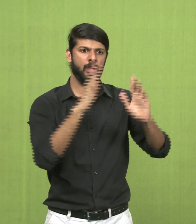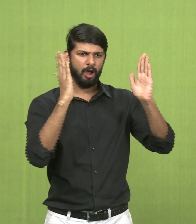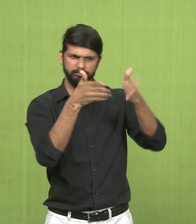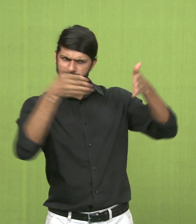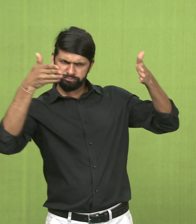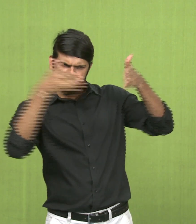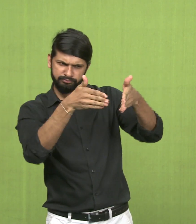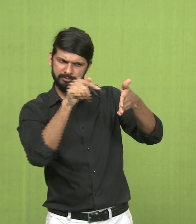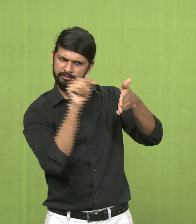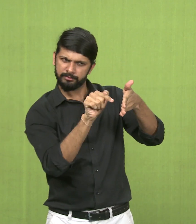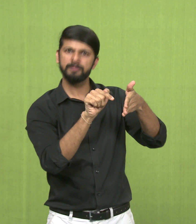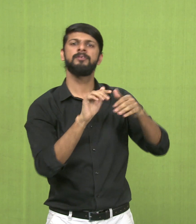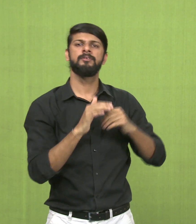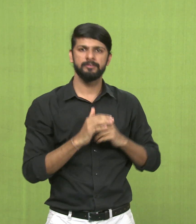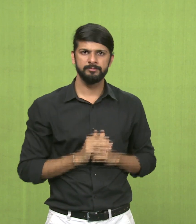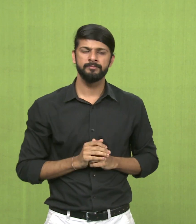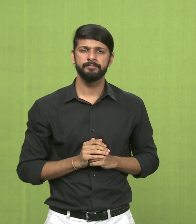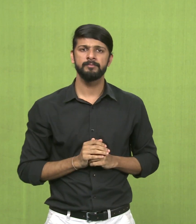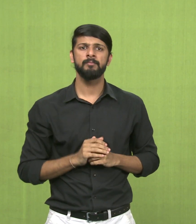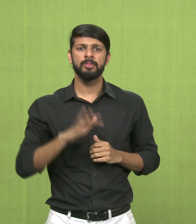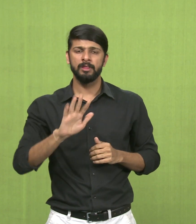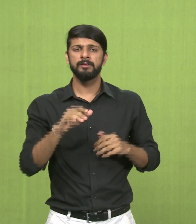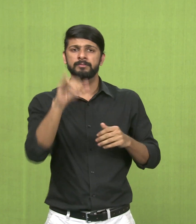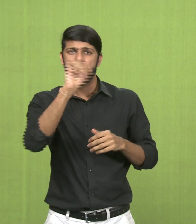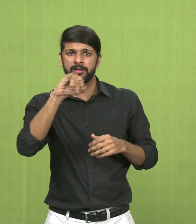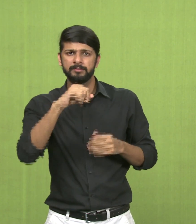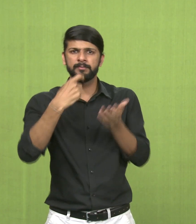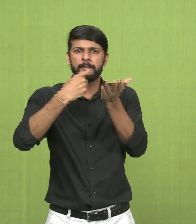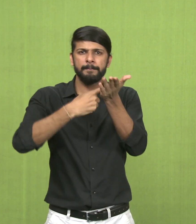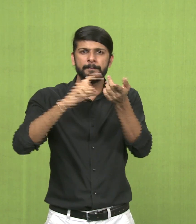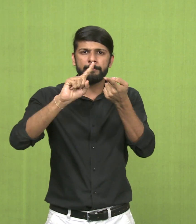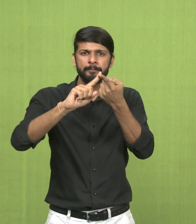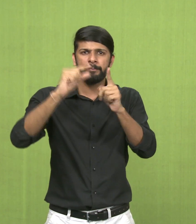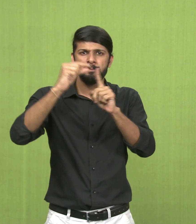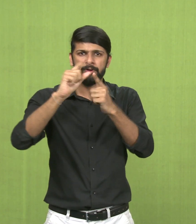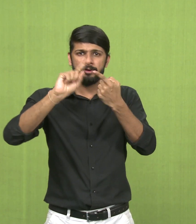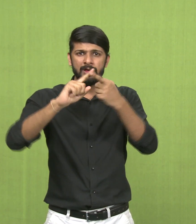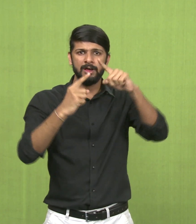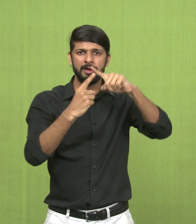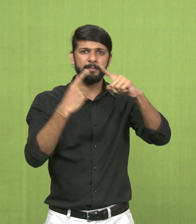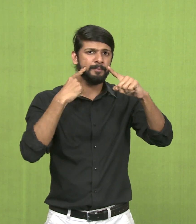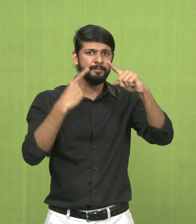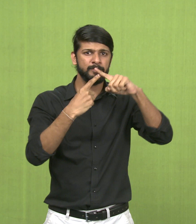this painting. So, the emphasis is on the main characters of the bulls. And then we have